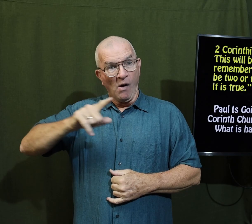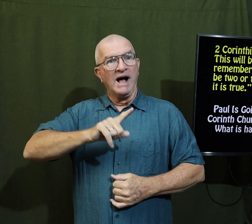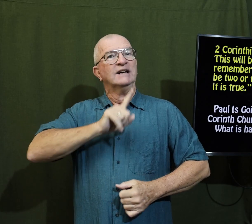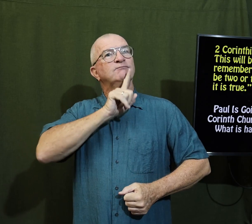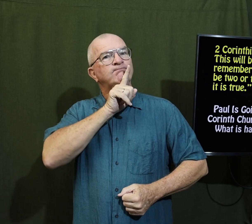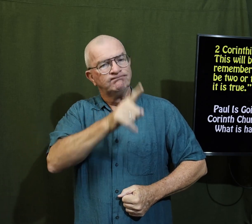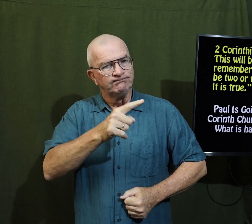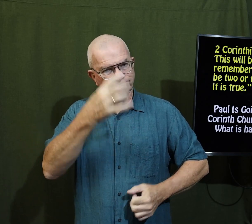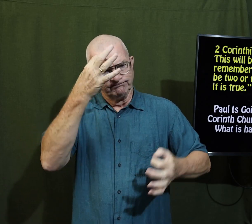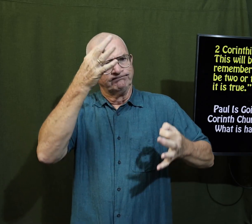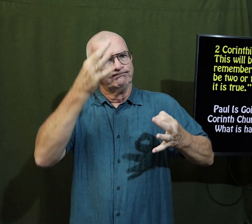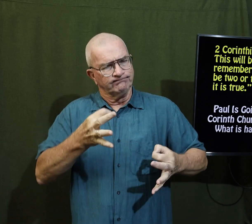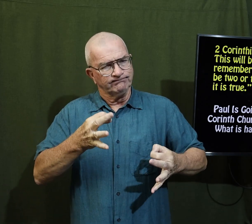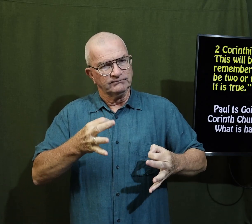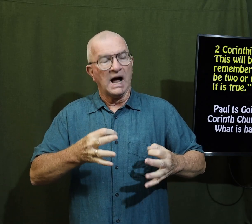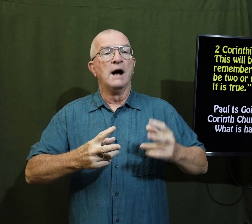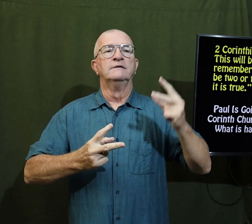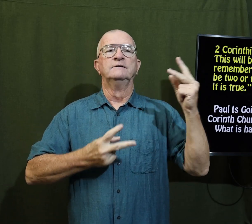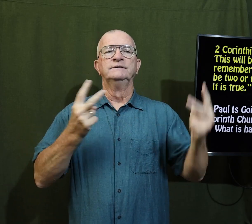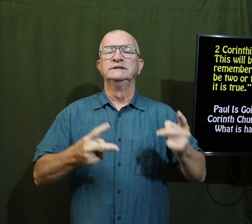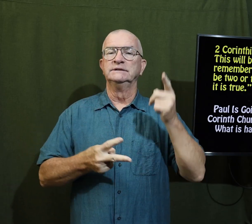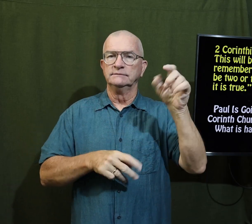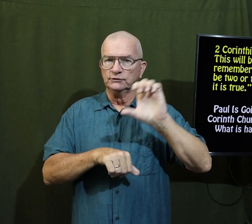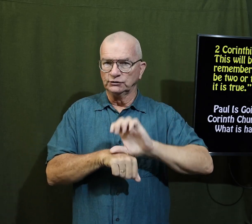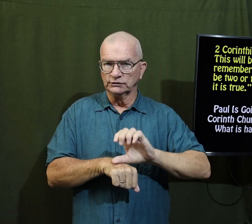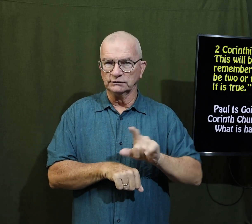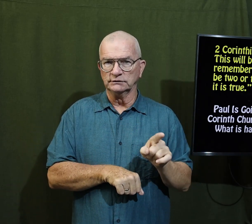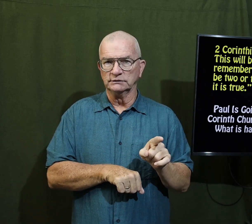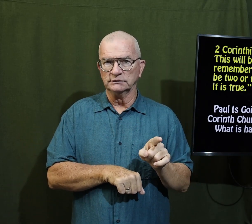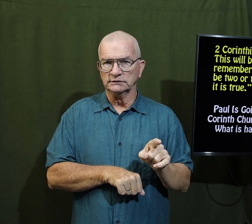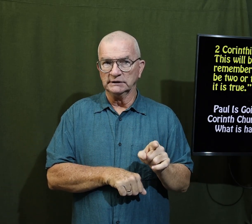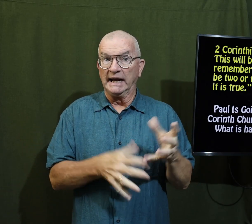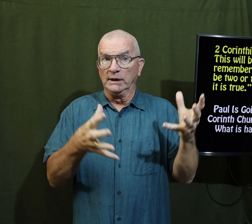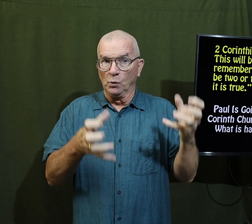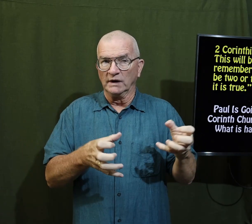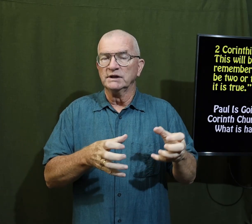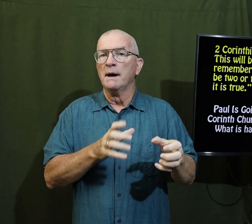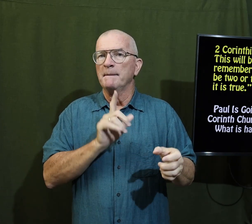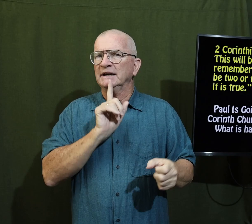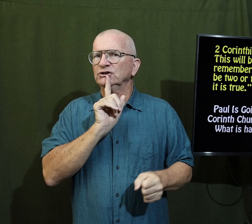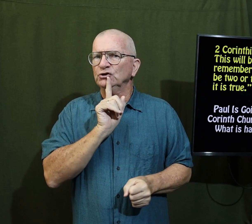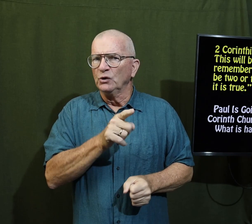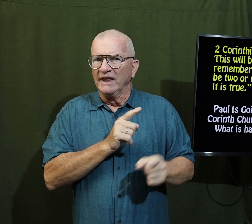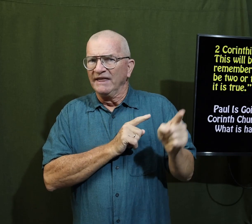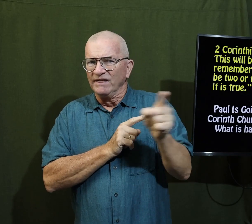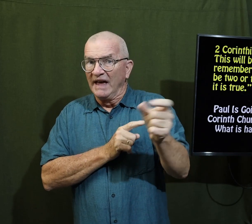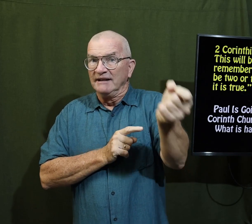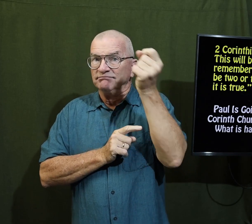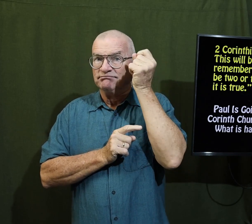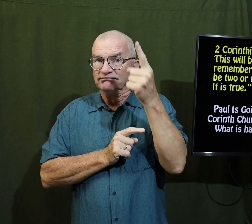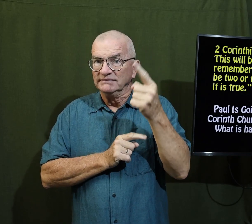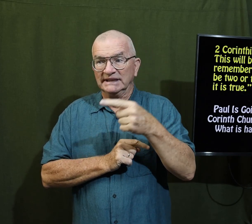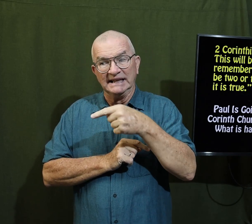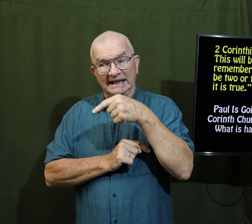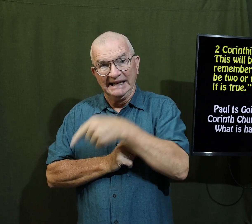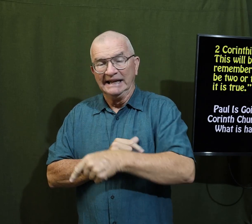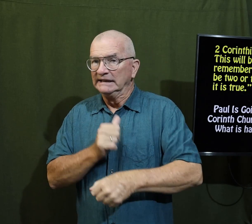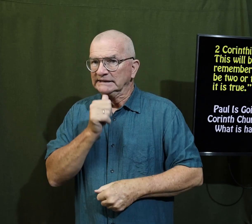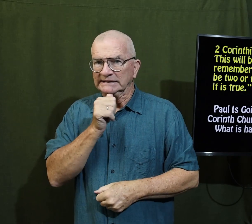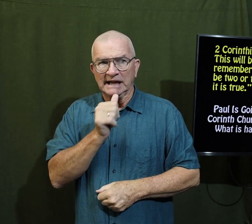Now, Paul is really decided that he's going to visit the church and he wants to be sure that they understand that he